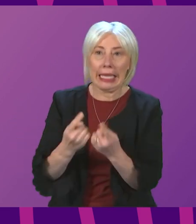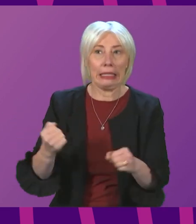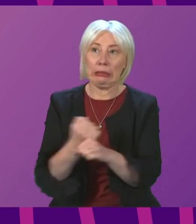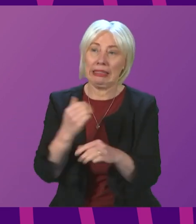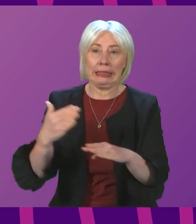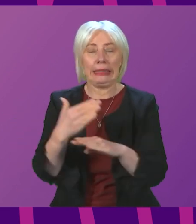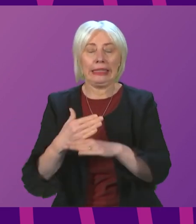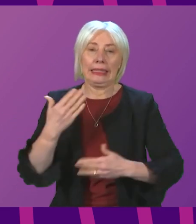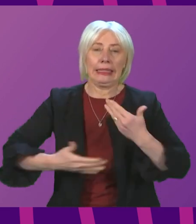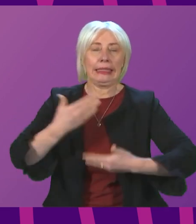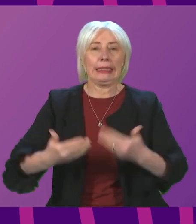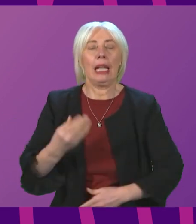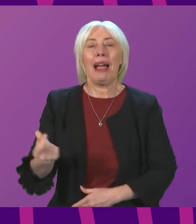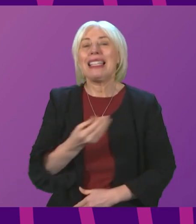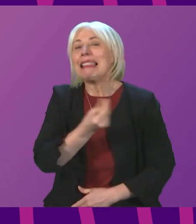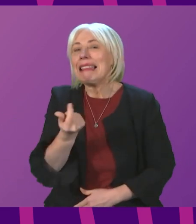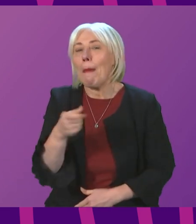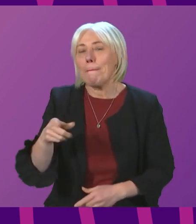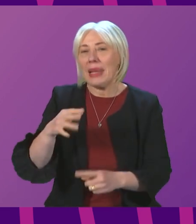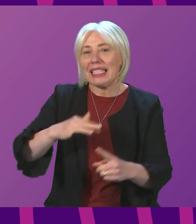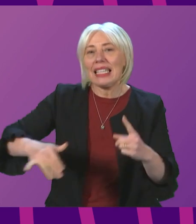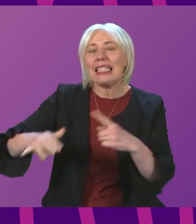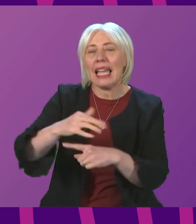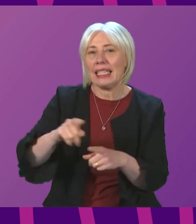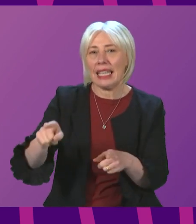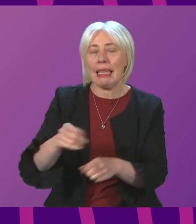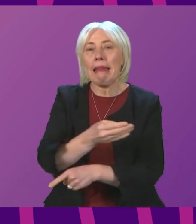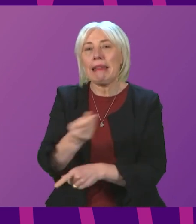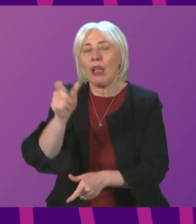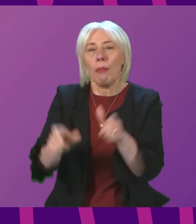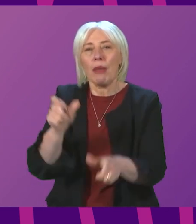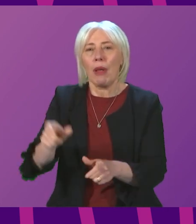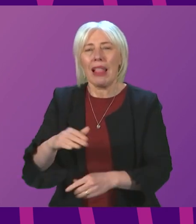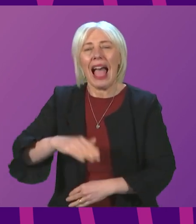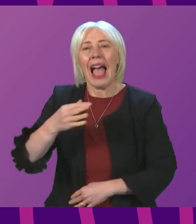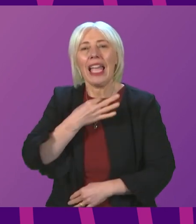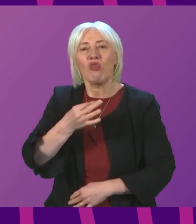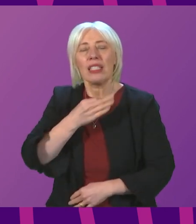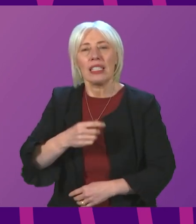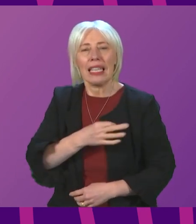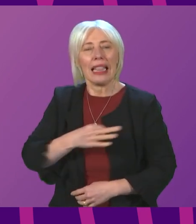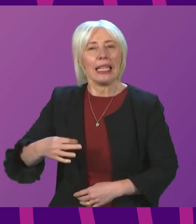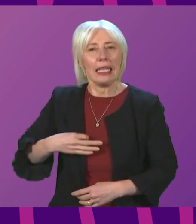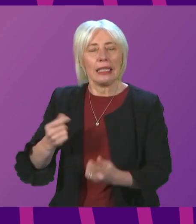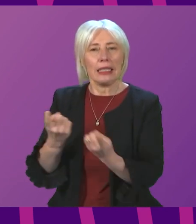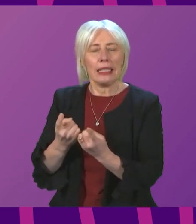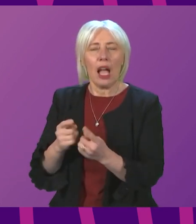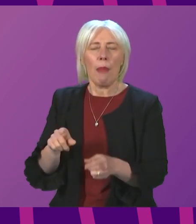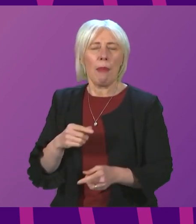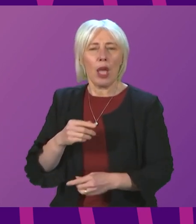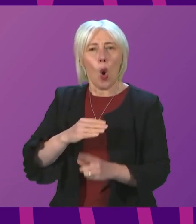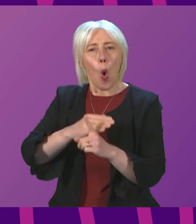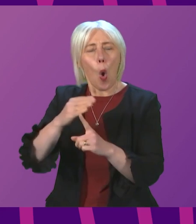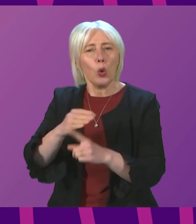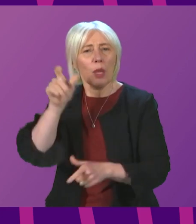COVID. But there are some people within our society, particularly, of course, those at highest clinical risk, but many older people who feel very nervous about